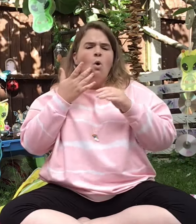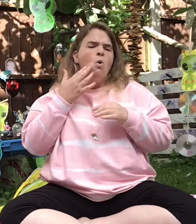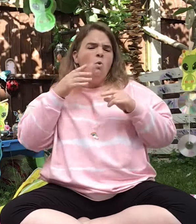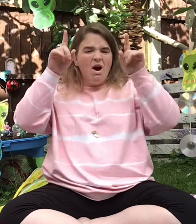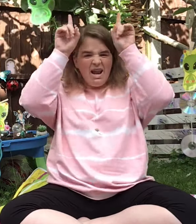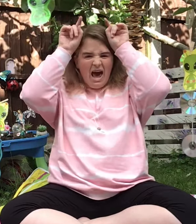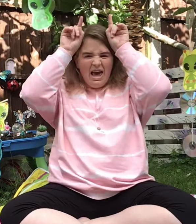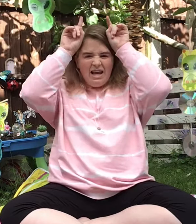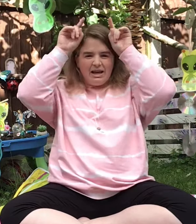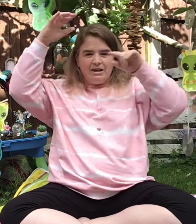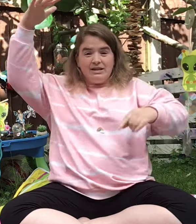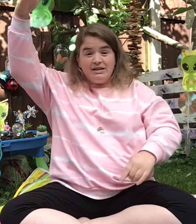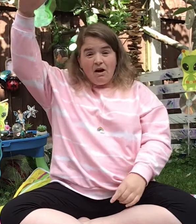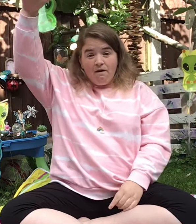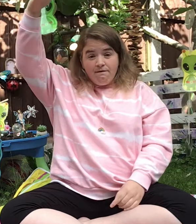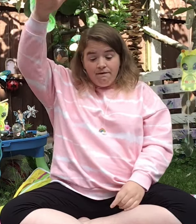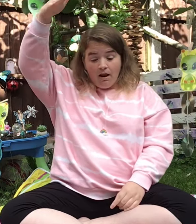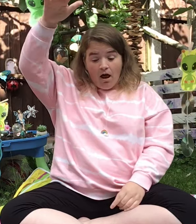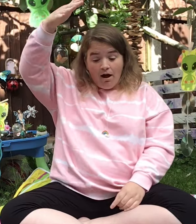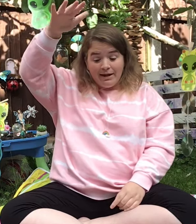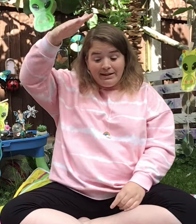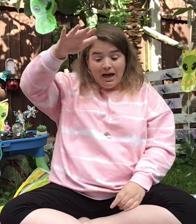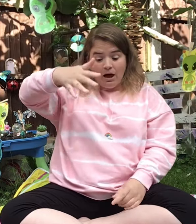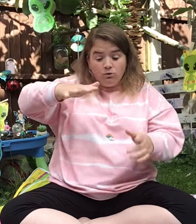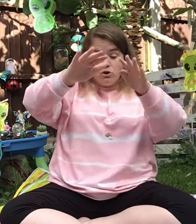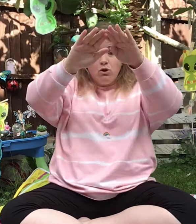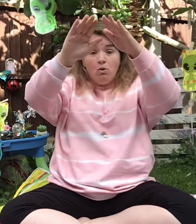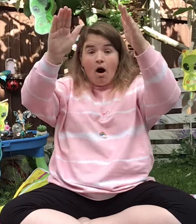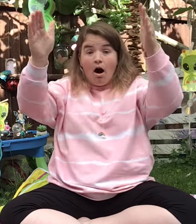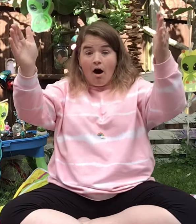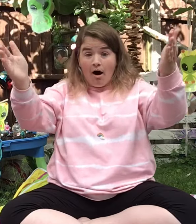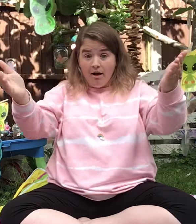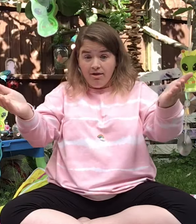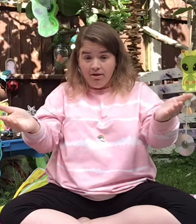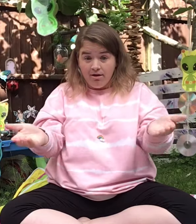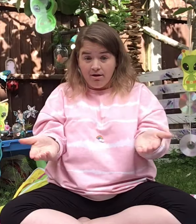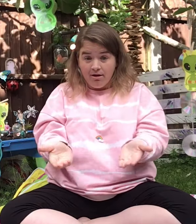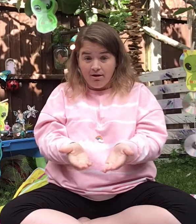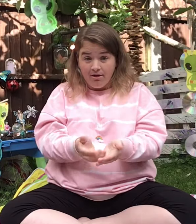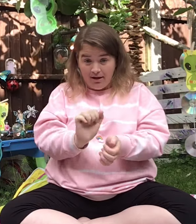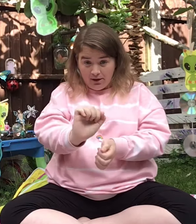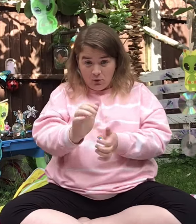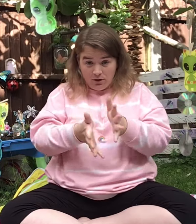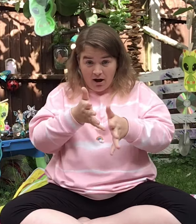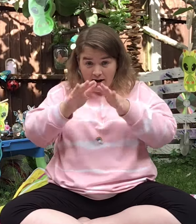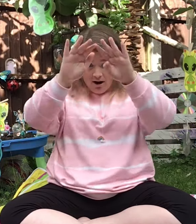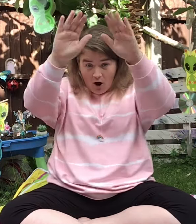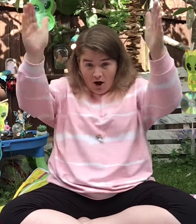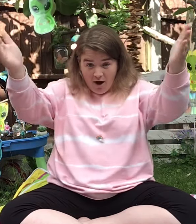When aliens fly down to Earth. There's your sign, Earth.